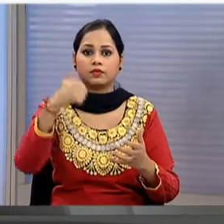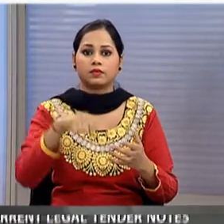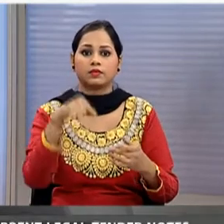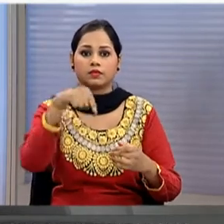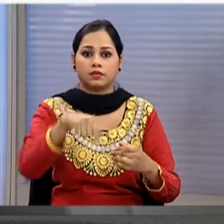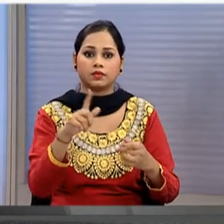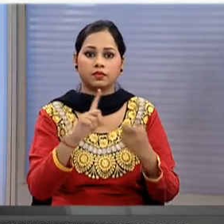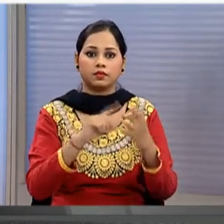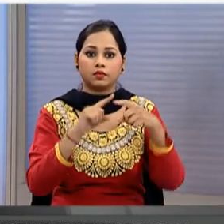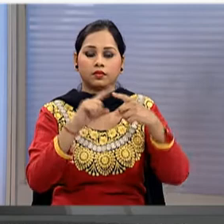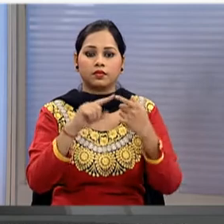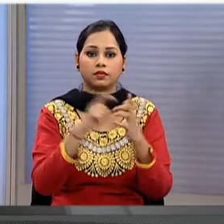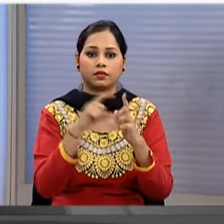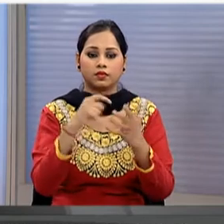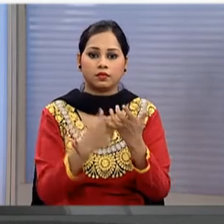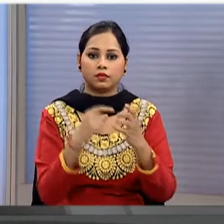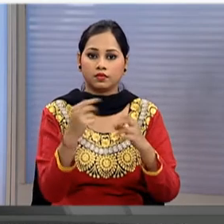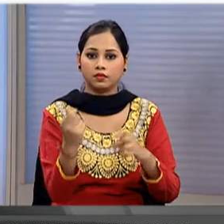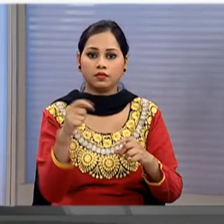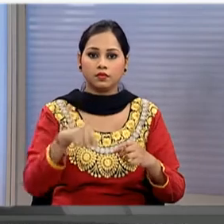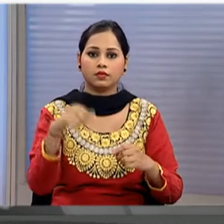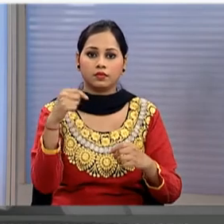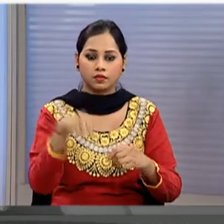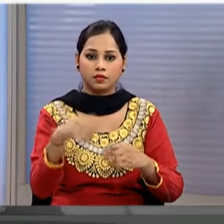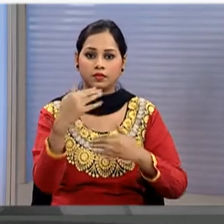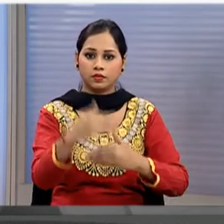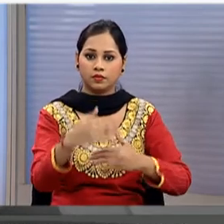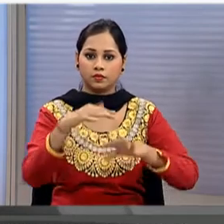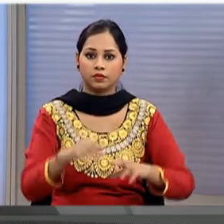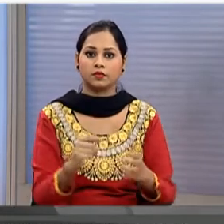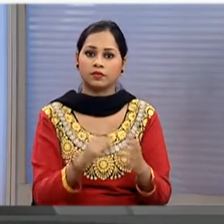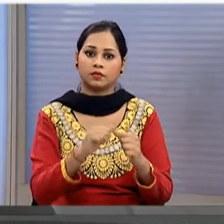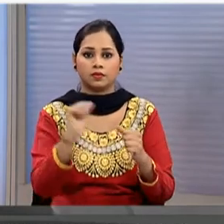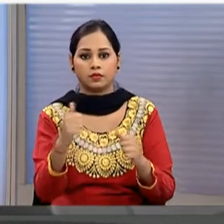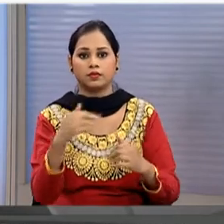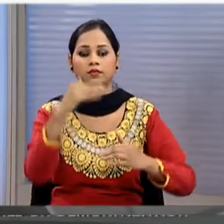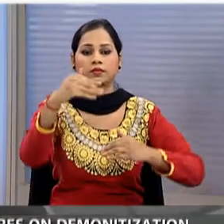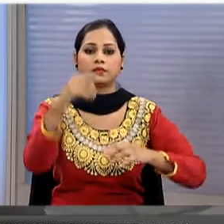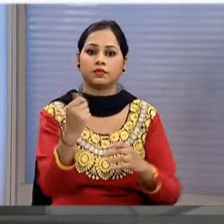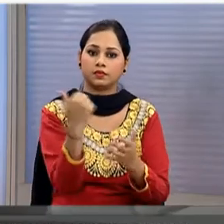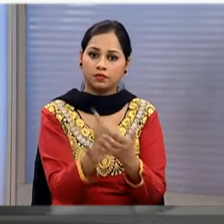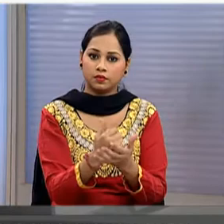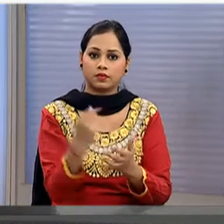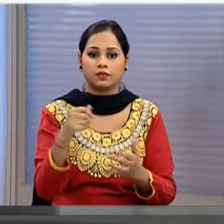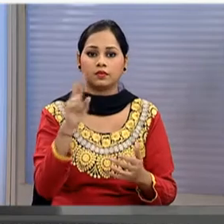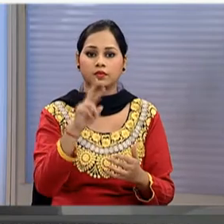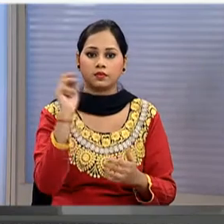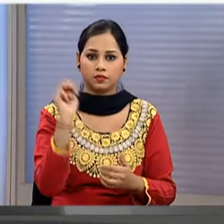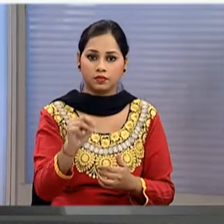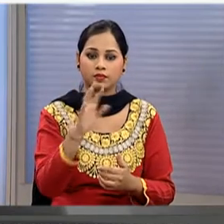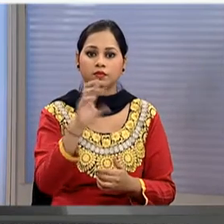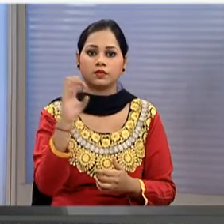current legal tender notes beyond the current limits preferably available higher denomination bank notes of 2